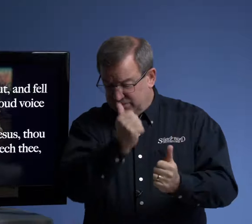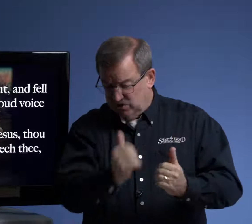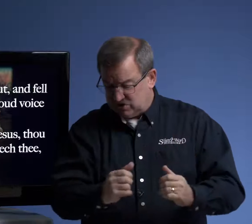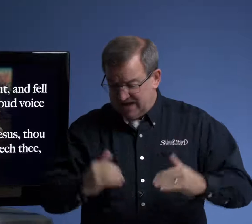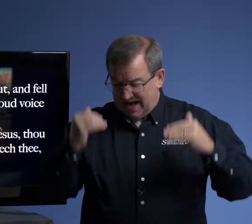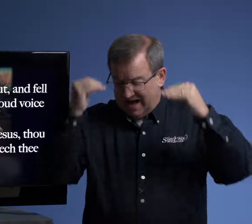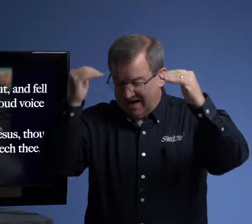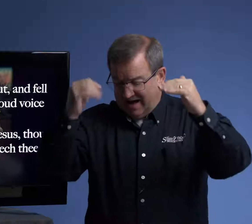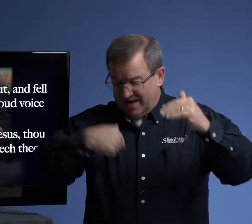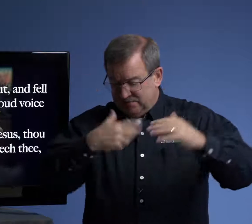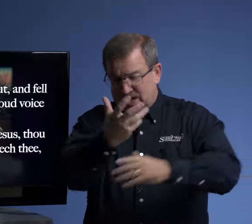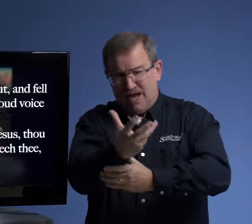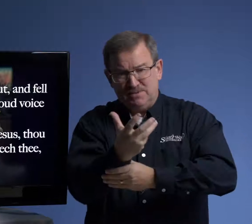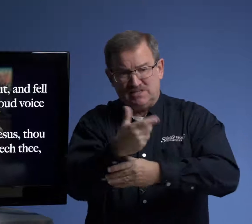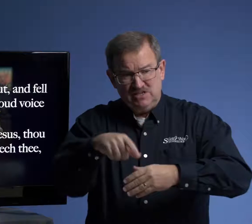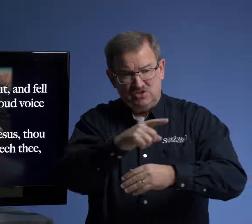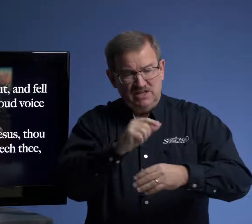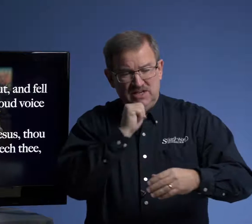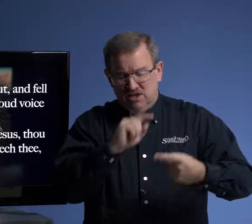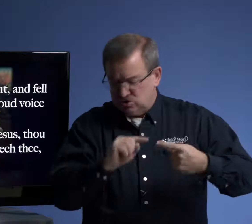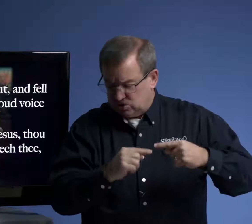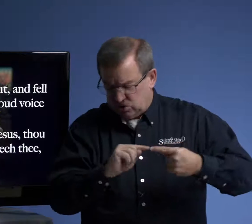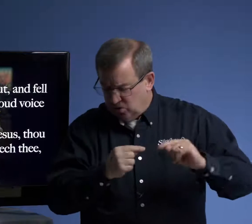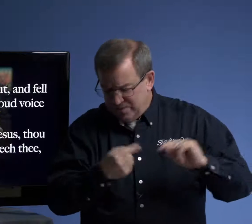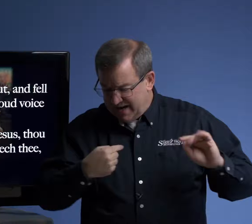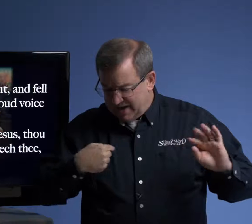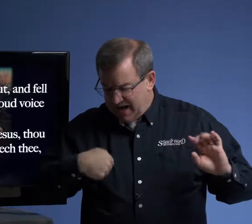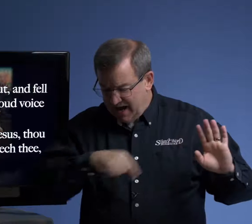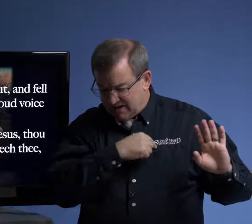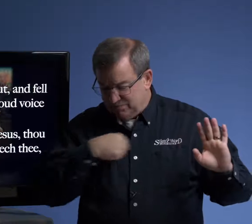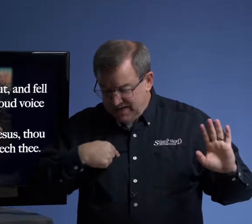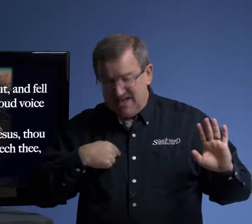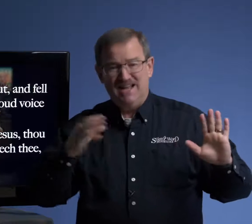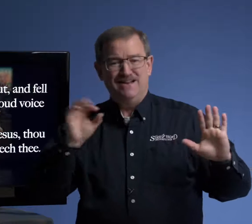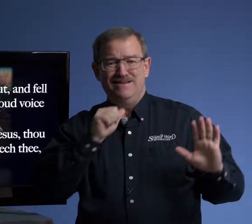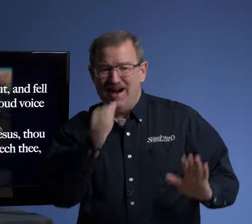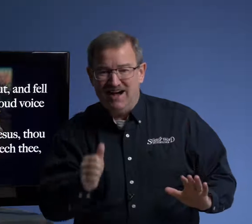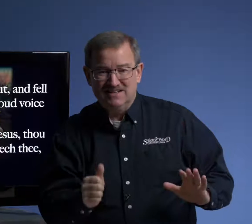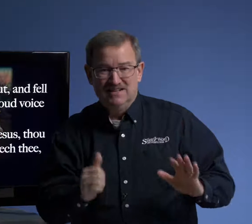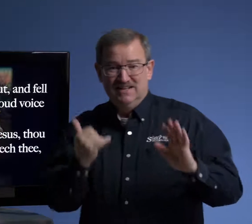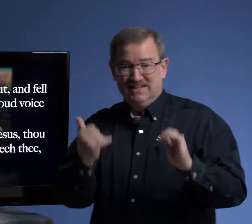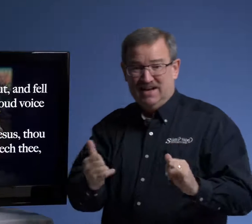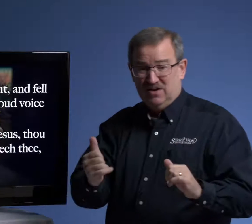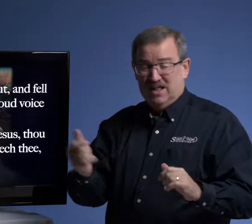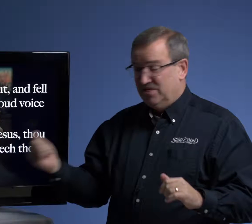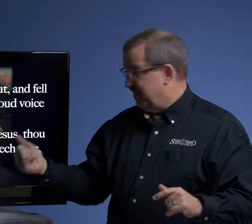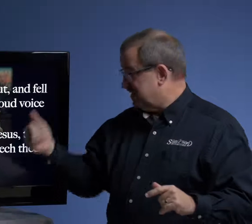most high, I beseech thee torment me not. Now this